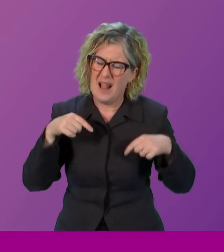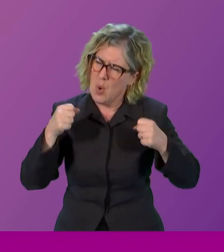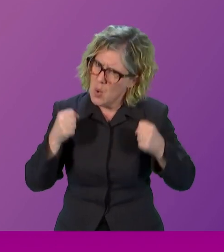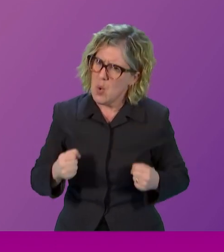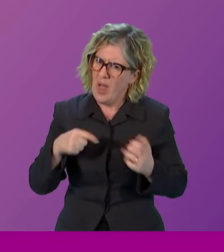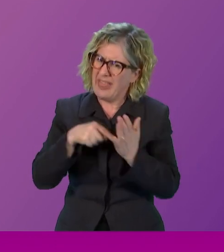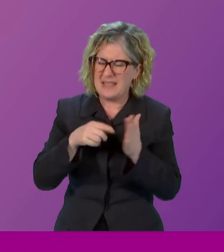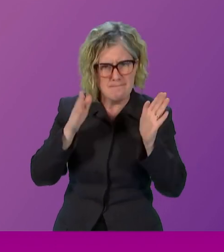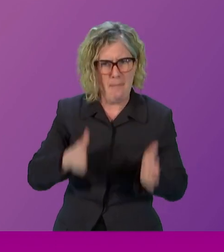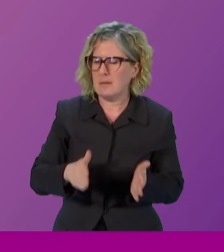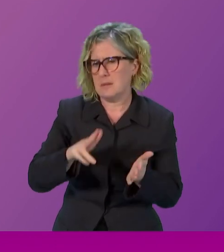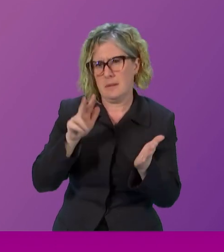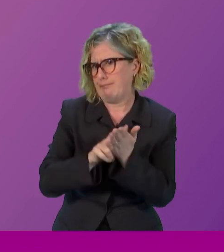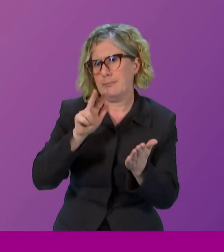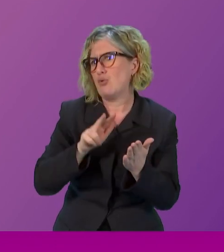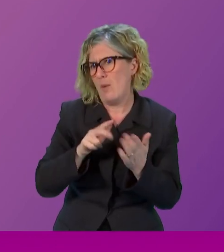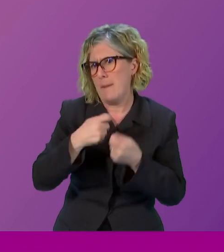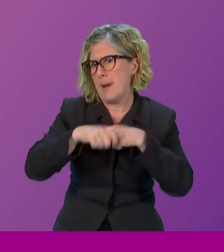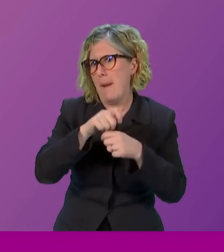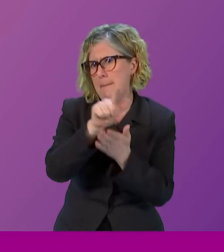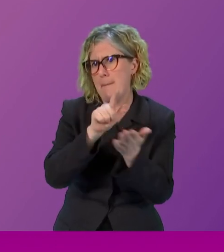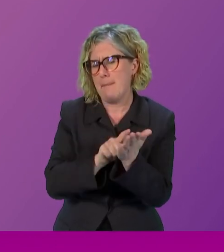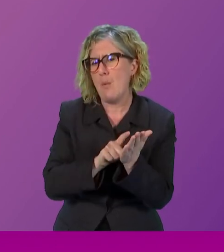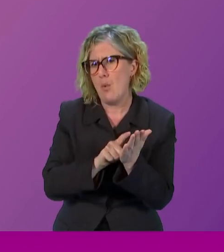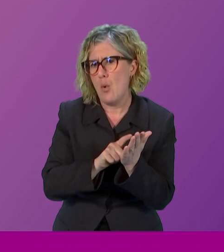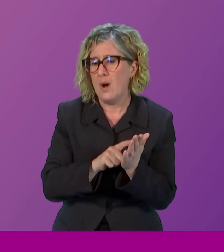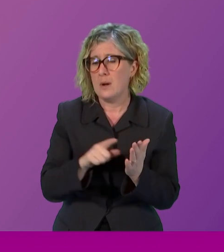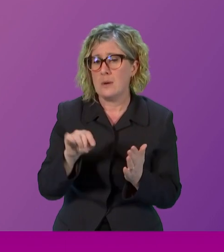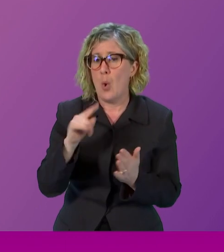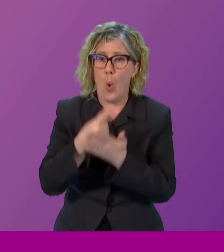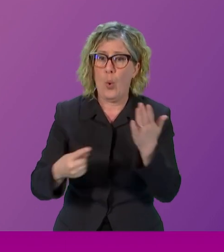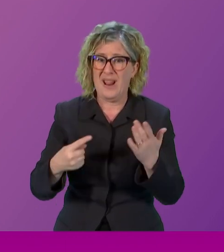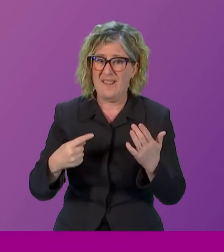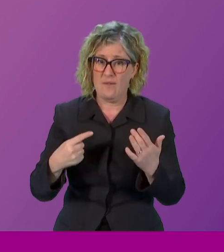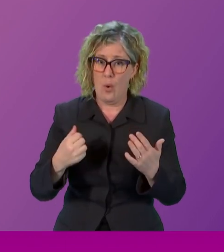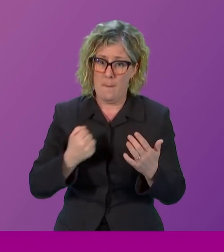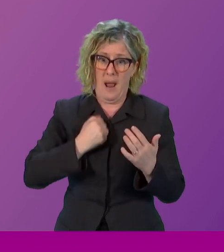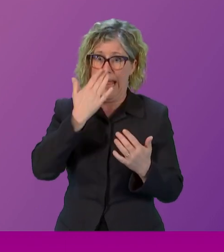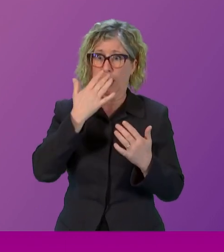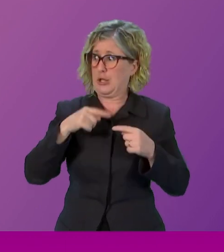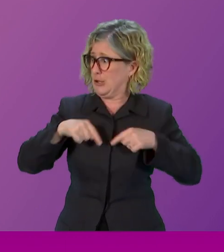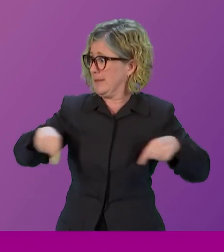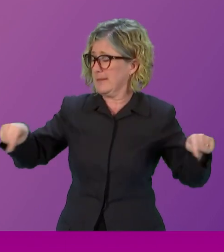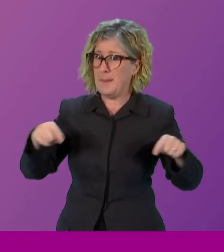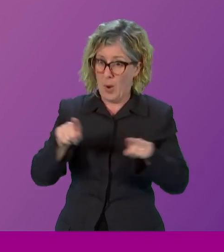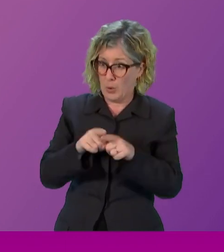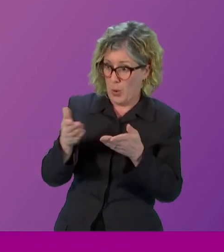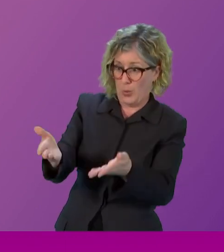not just for our age group, but I think as Grace and Zara, when they spoke earlier, very eloquently,